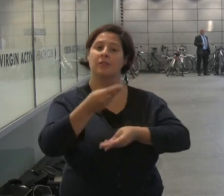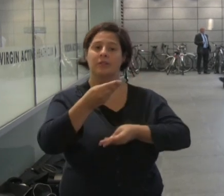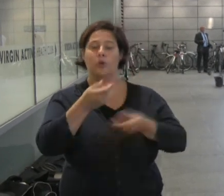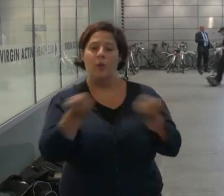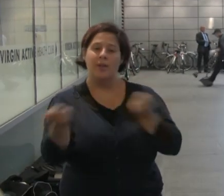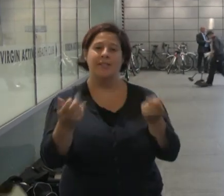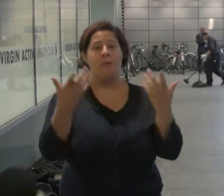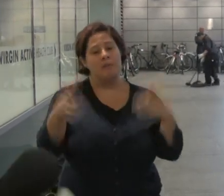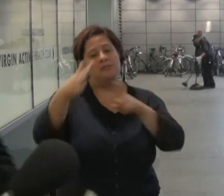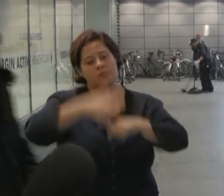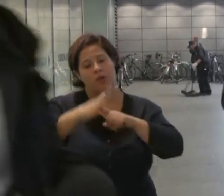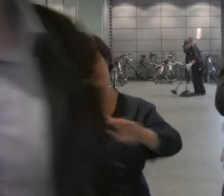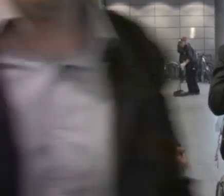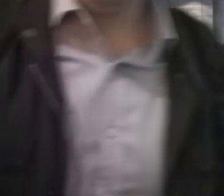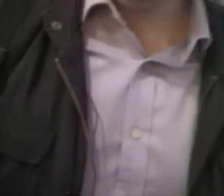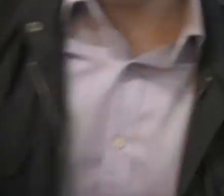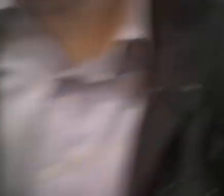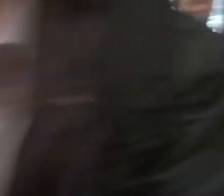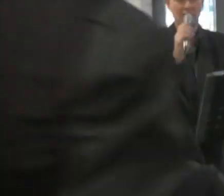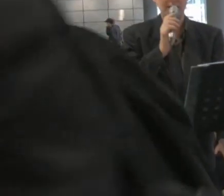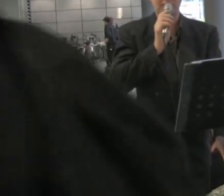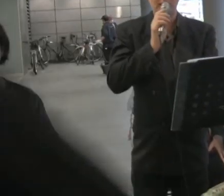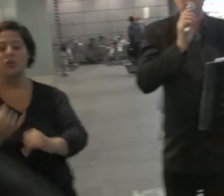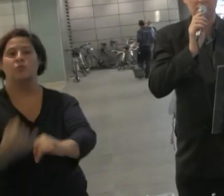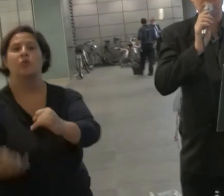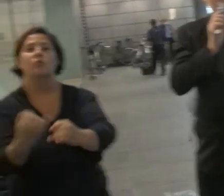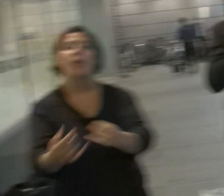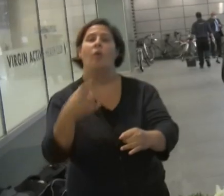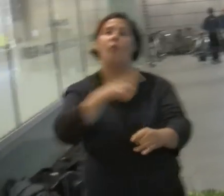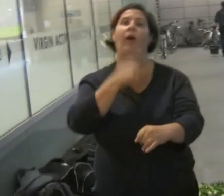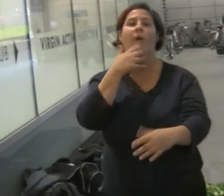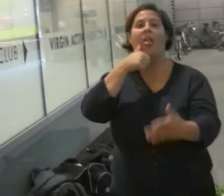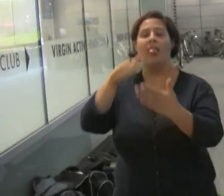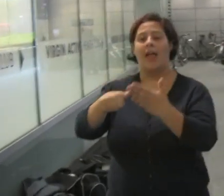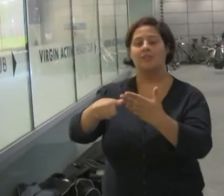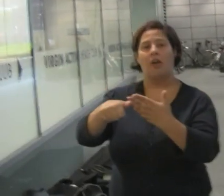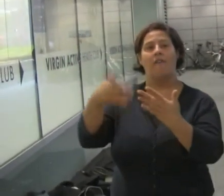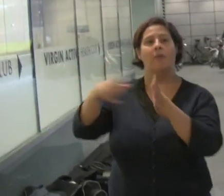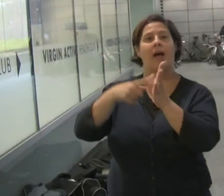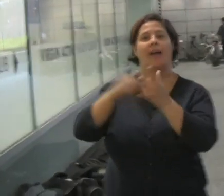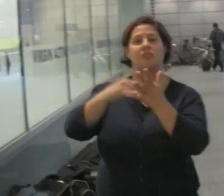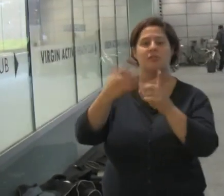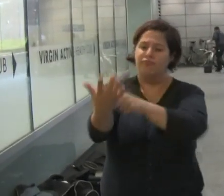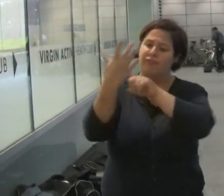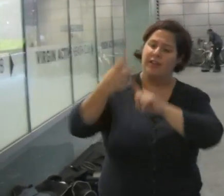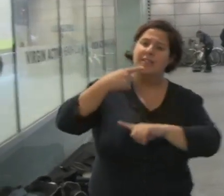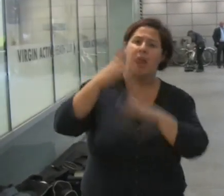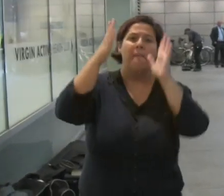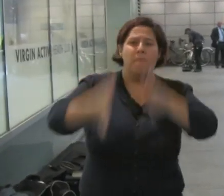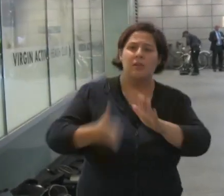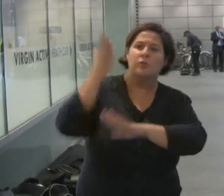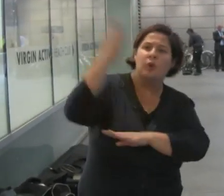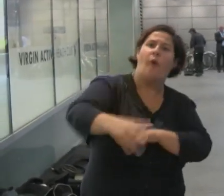of years. Her condition worsened after she received a letter from Atos questioning her to attend a WCA